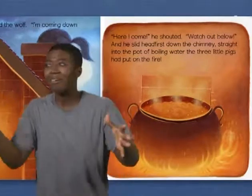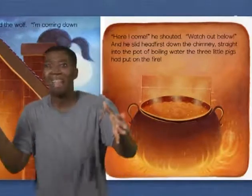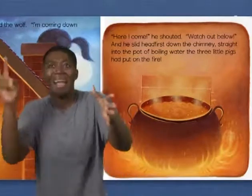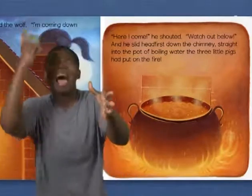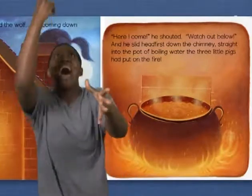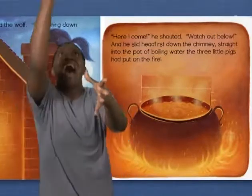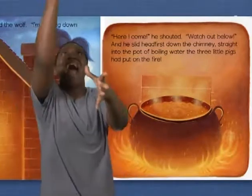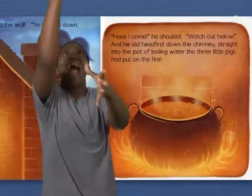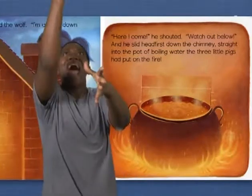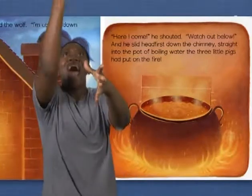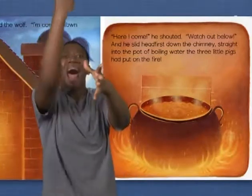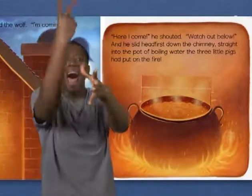the fire.